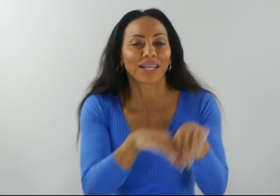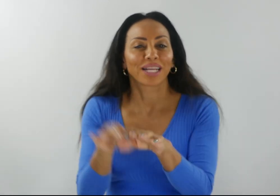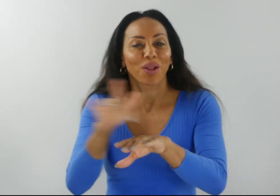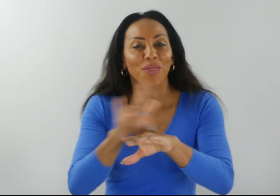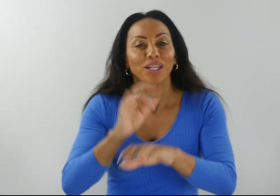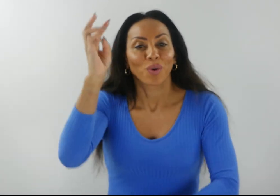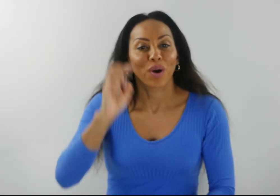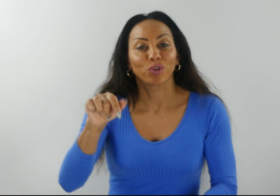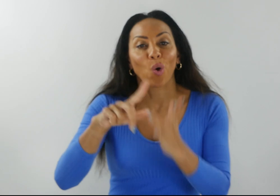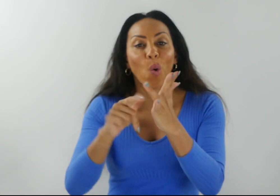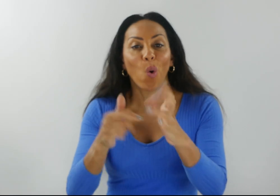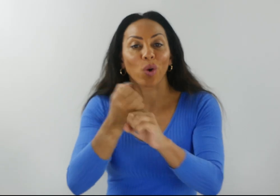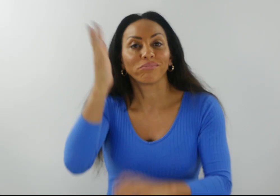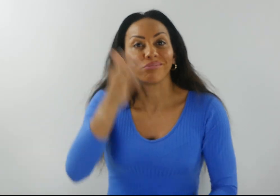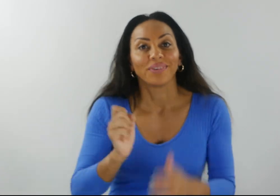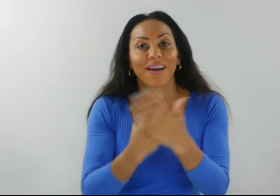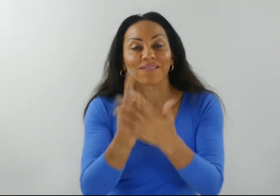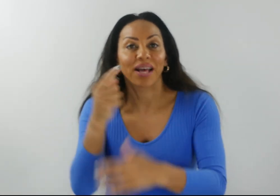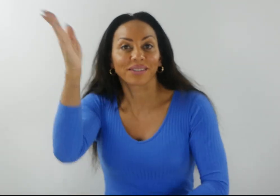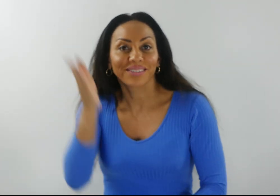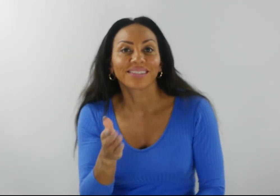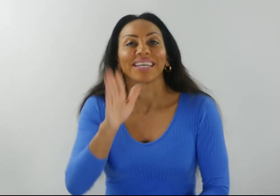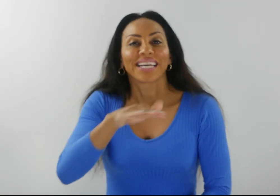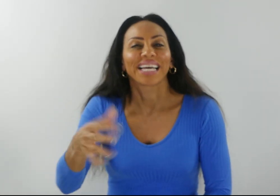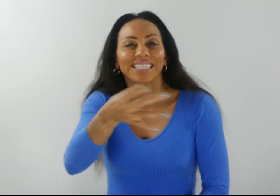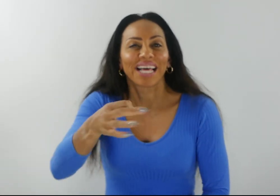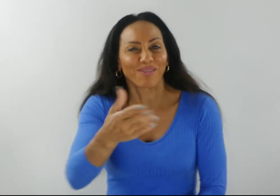forward slash Kidstown to find out more. Come and play!